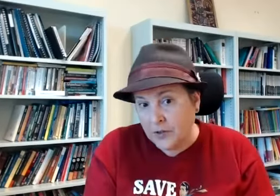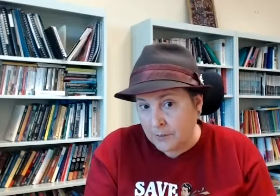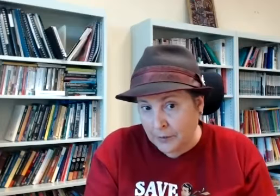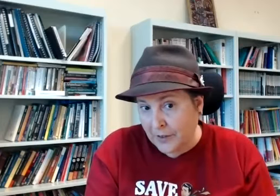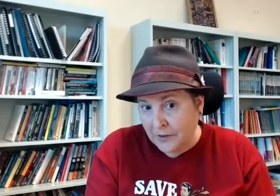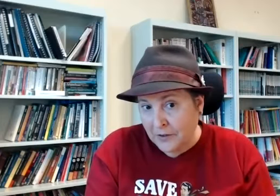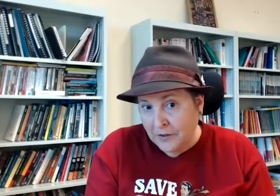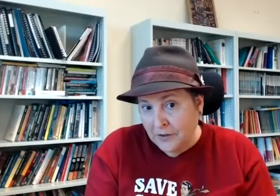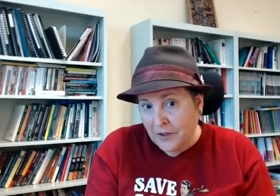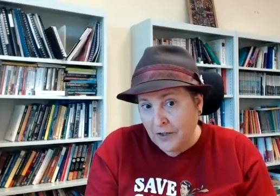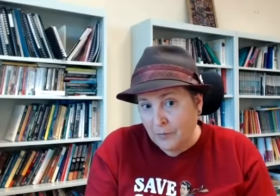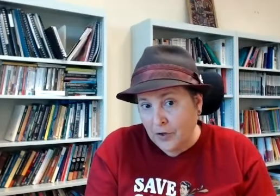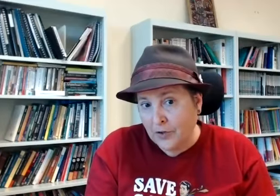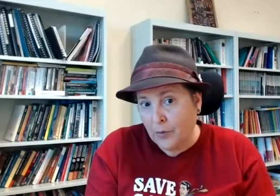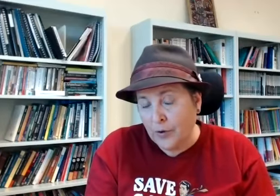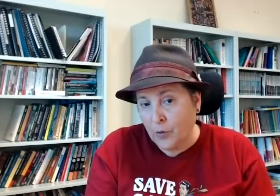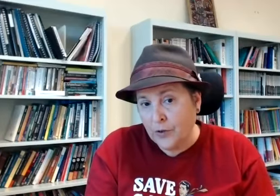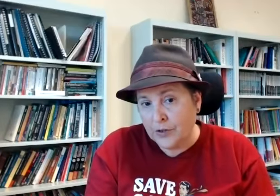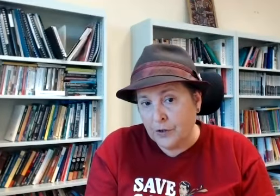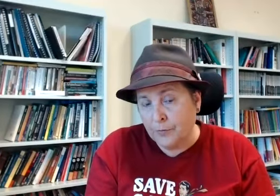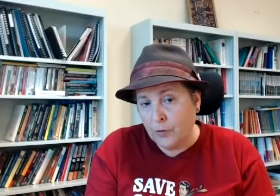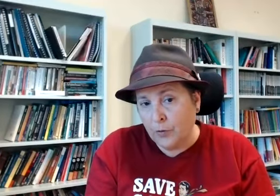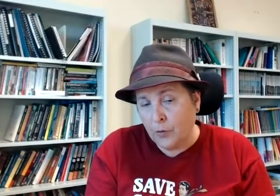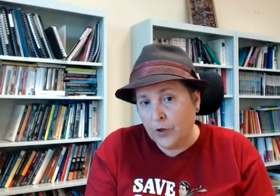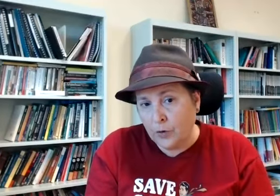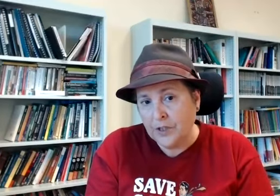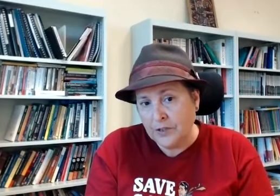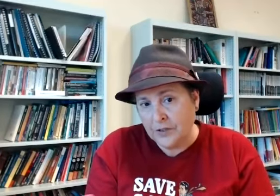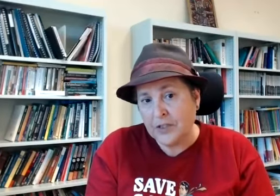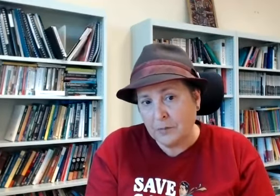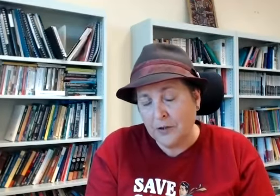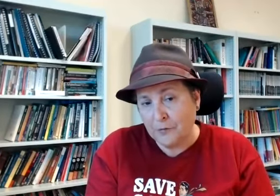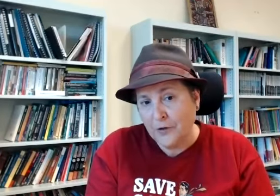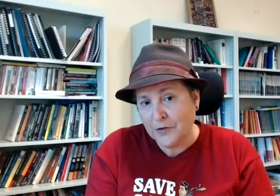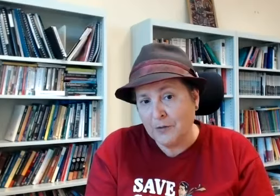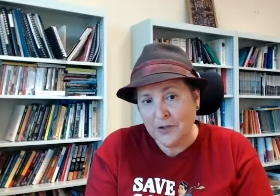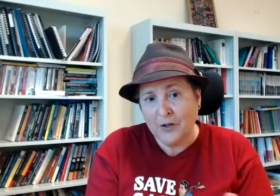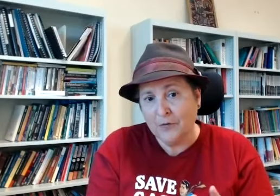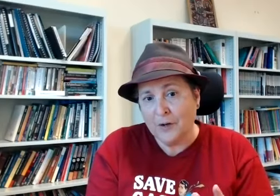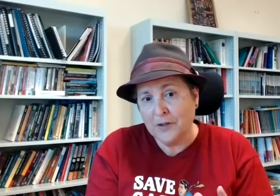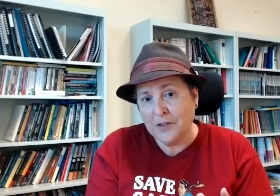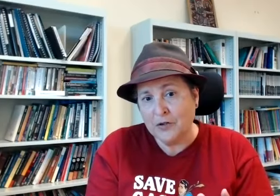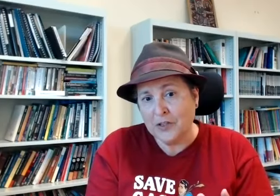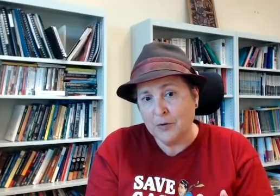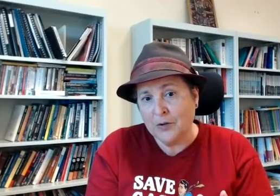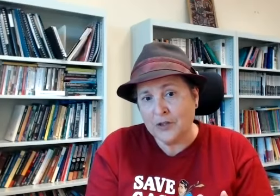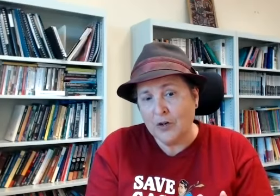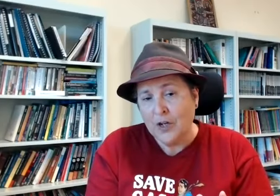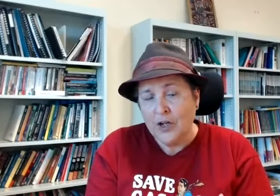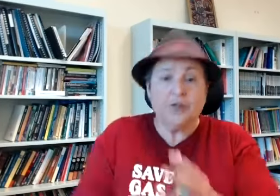disability um i don't know whether all your all the content is disability focused i mean it kind of uh it's interesting whether it's kind of you're